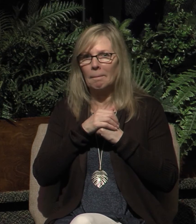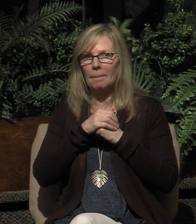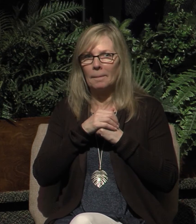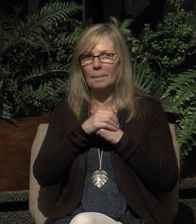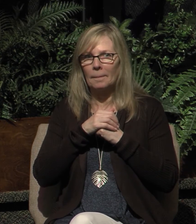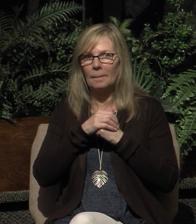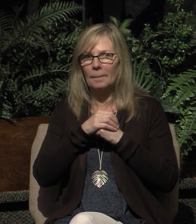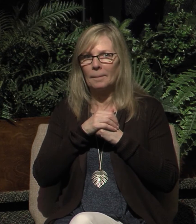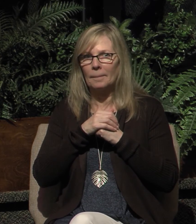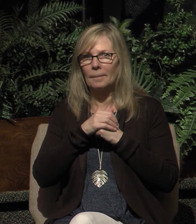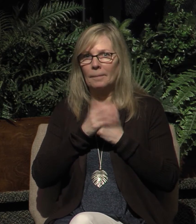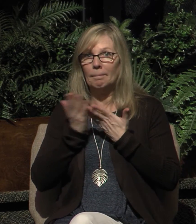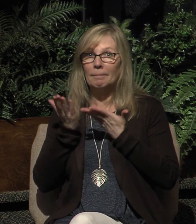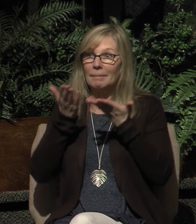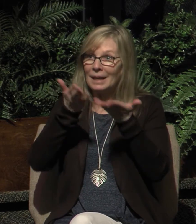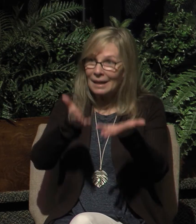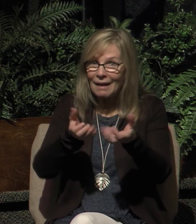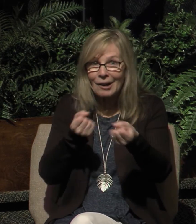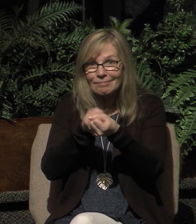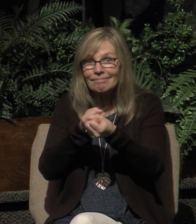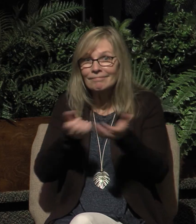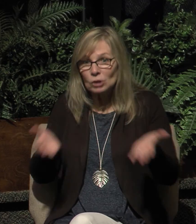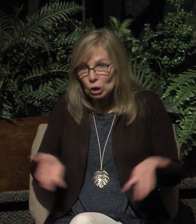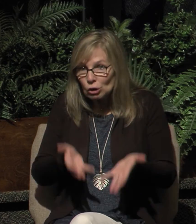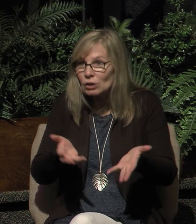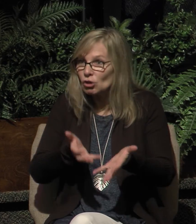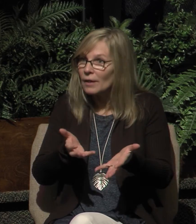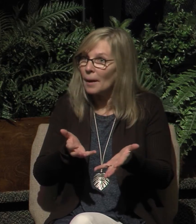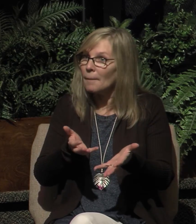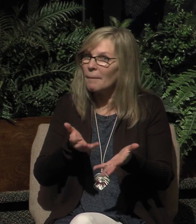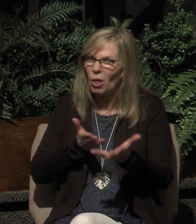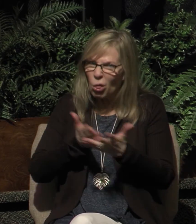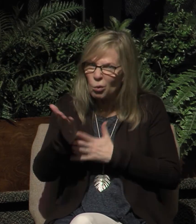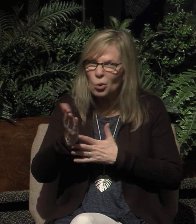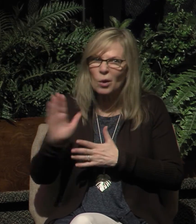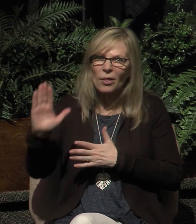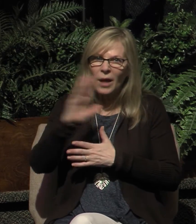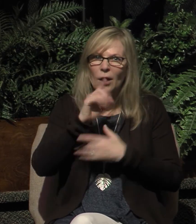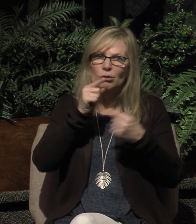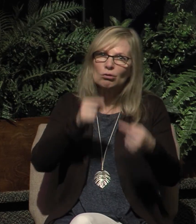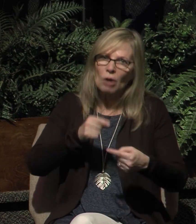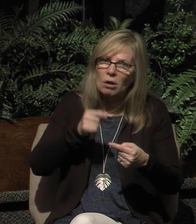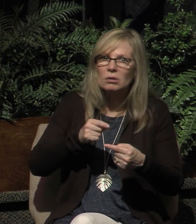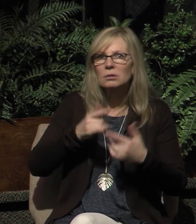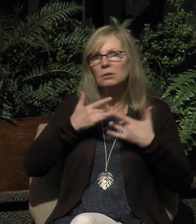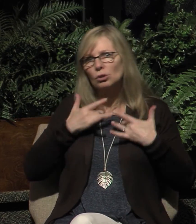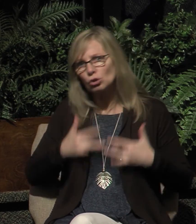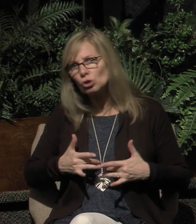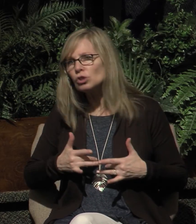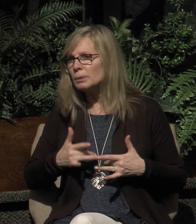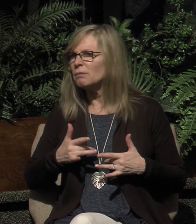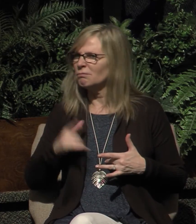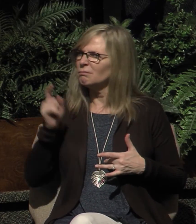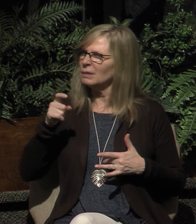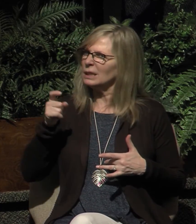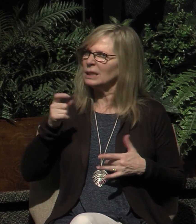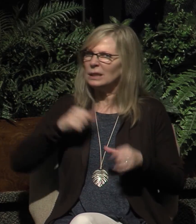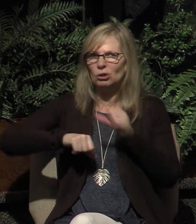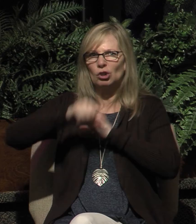being there for them by encouraging them in the struggles and discouragements of life. They need you. You need